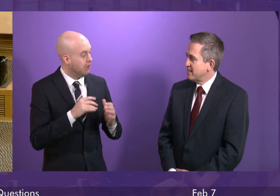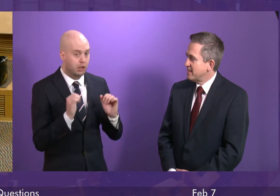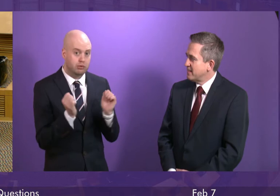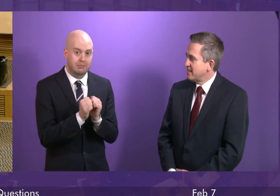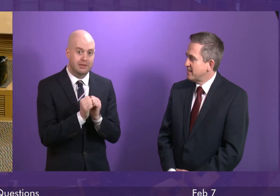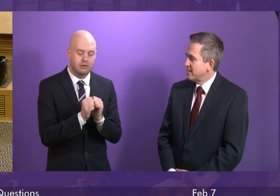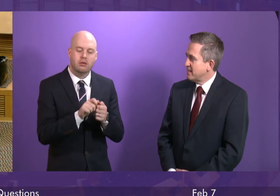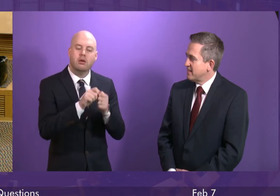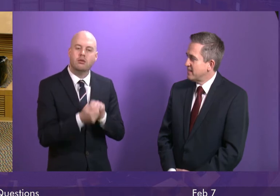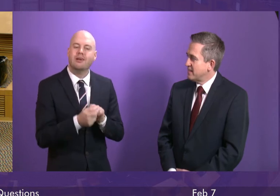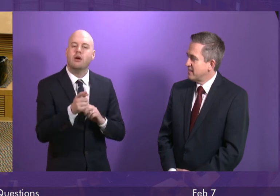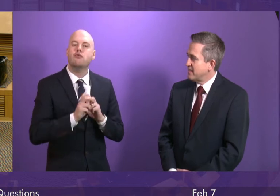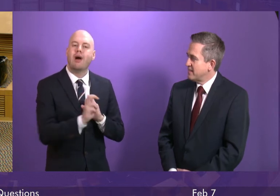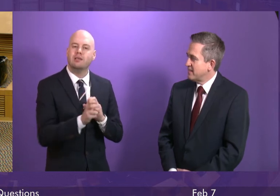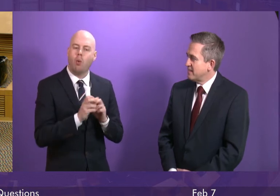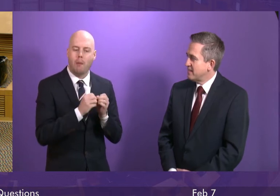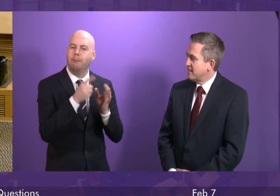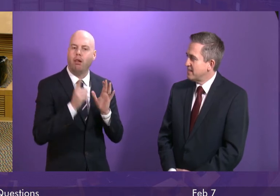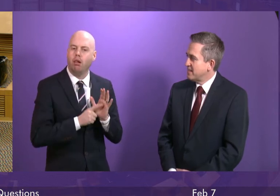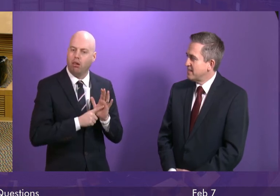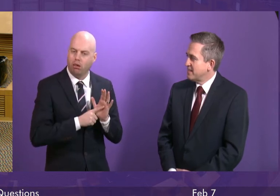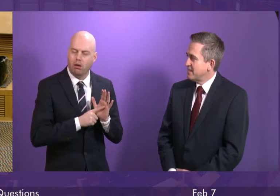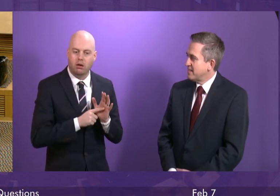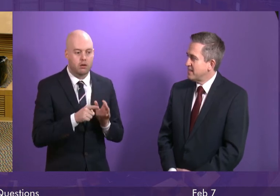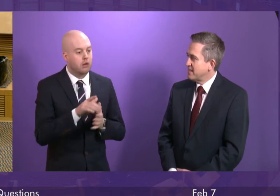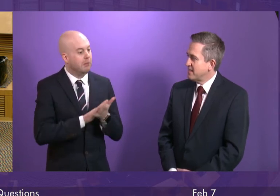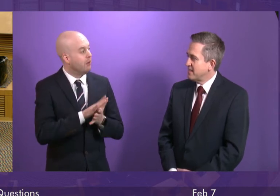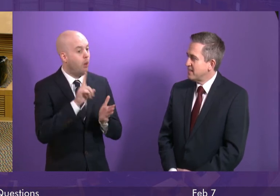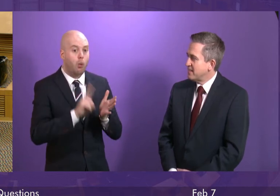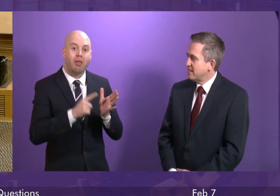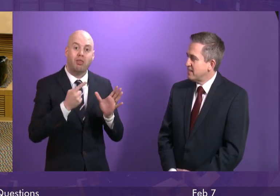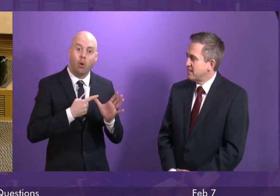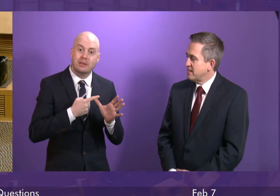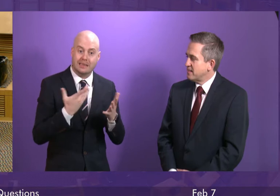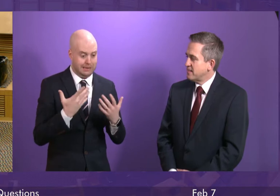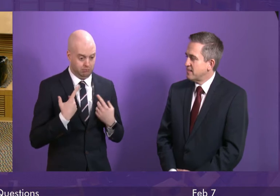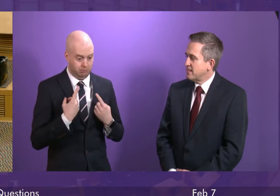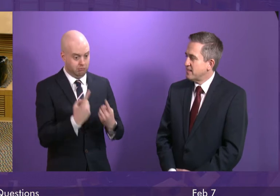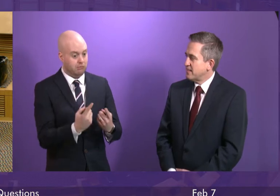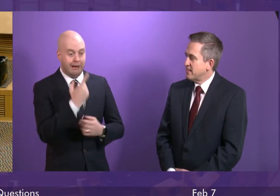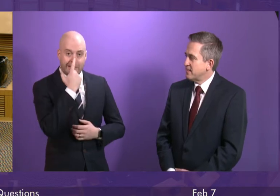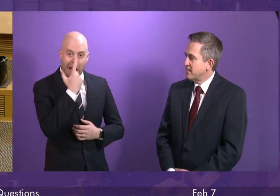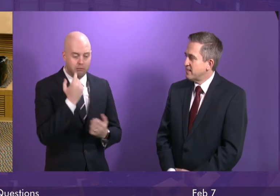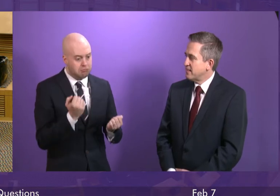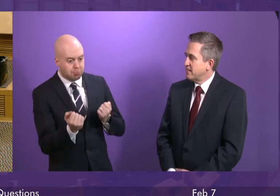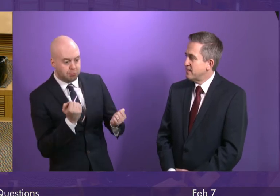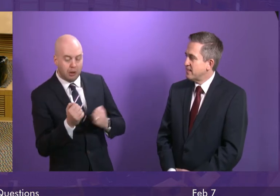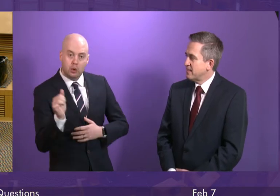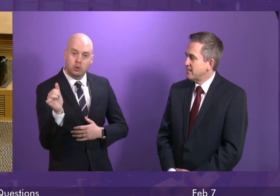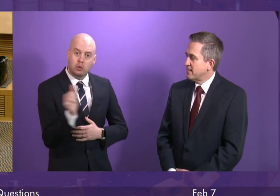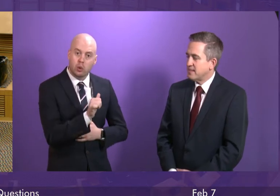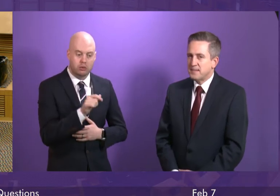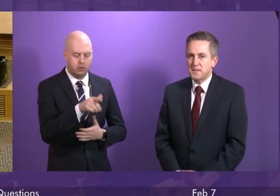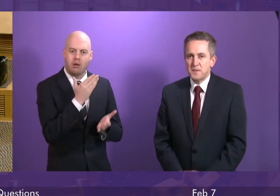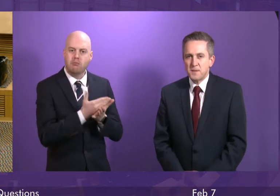transport bill that will enable local authorities to exercise a judgment as to whether they wish to